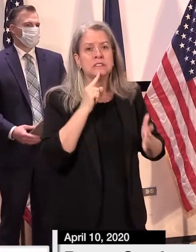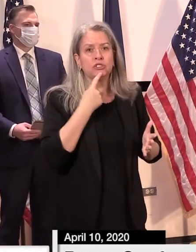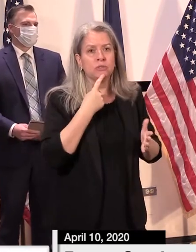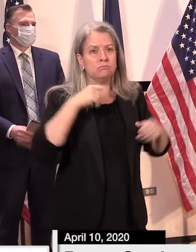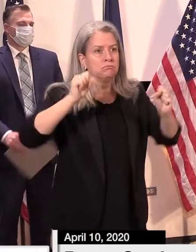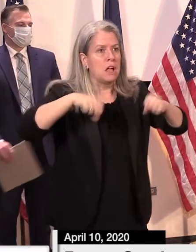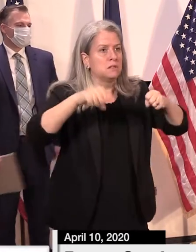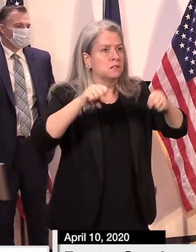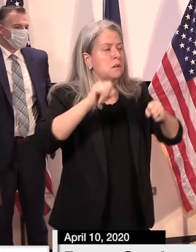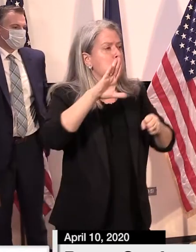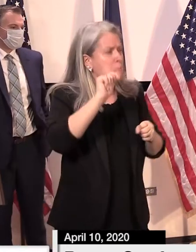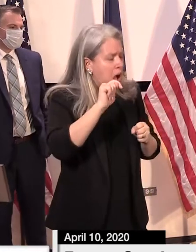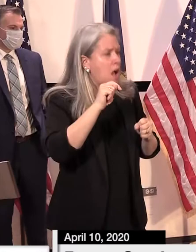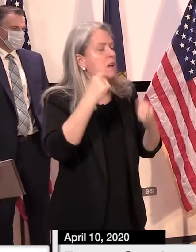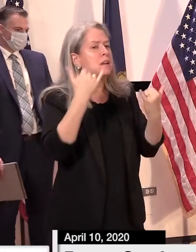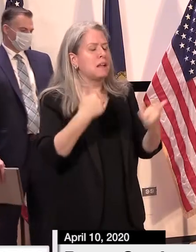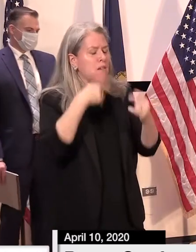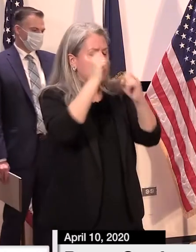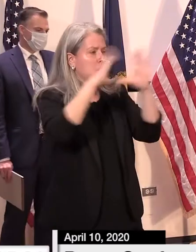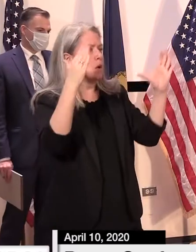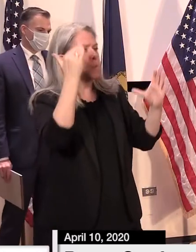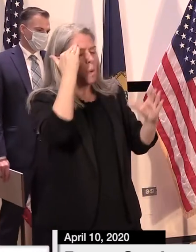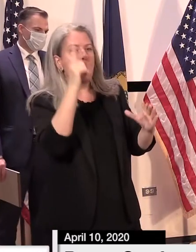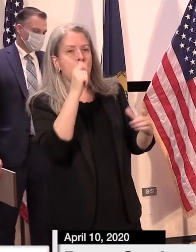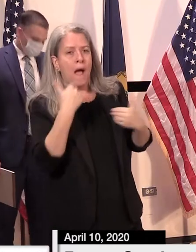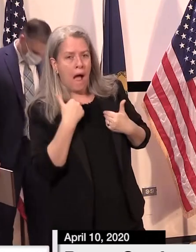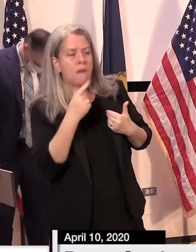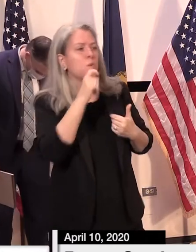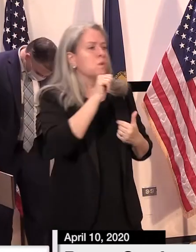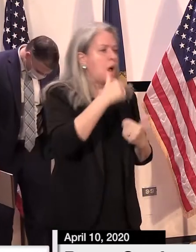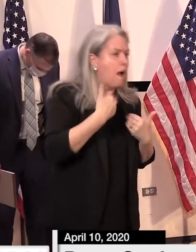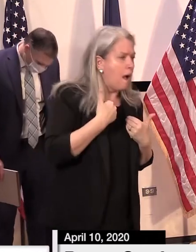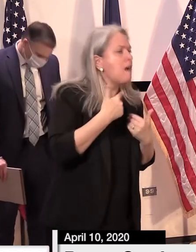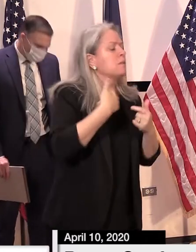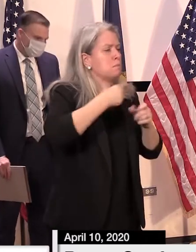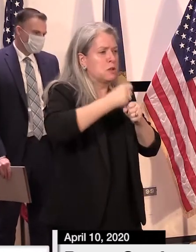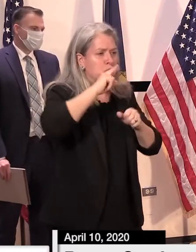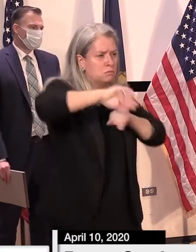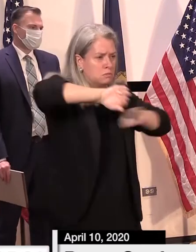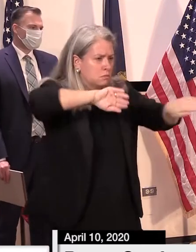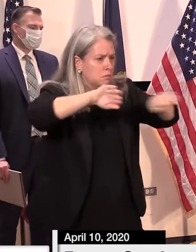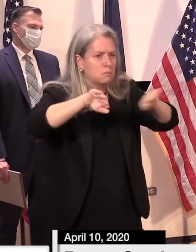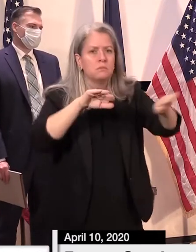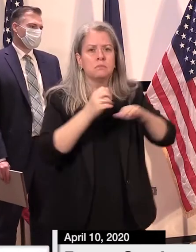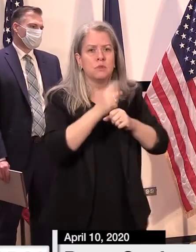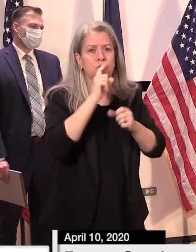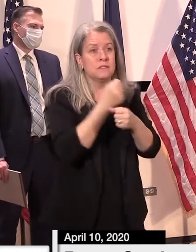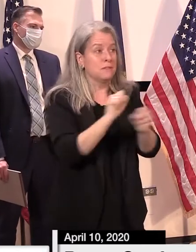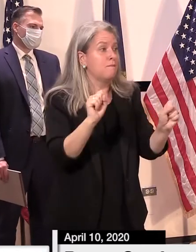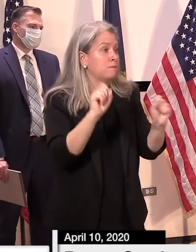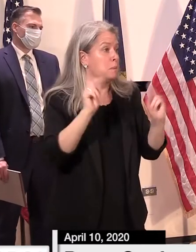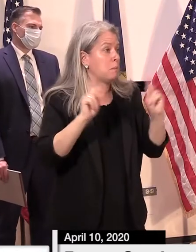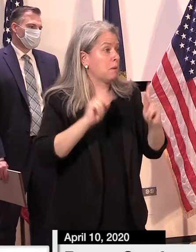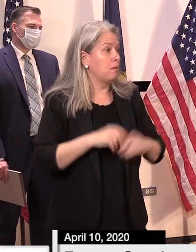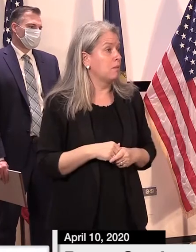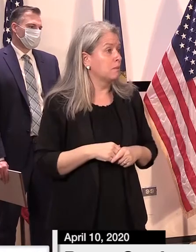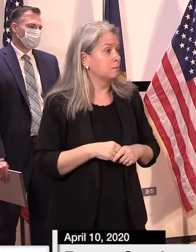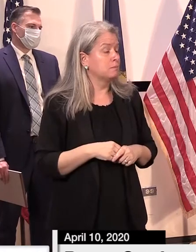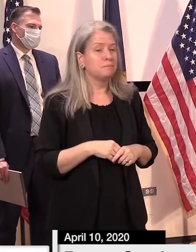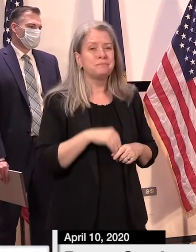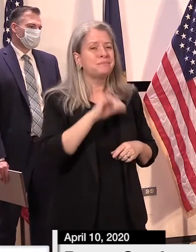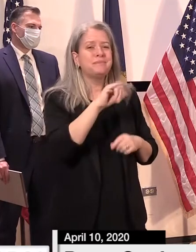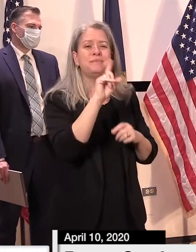help us better address it to keep employees and inmates safe. This is just one example of the hard work of so many,